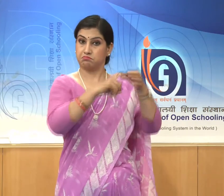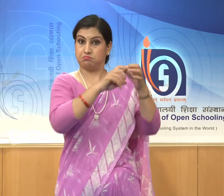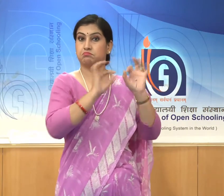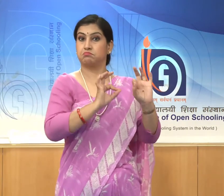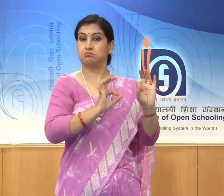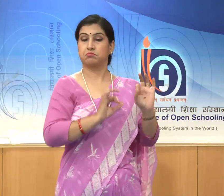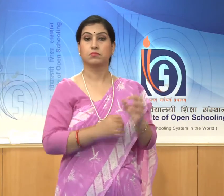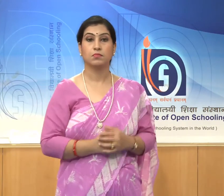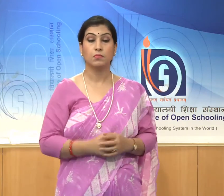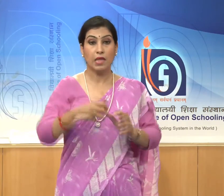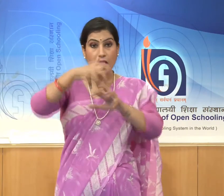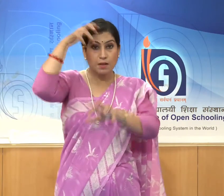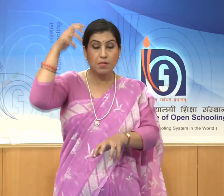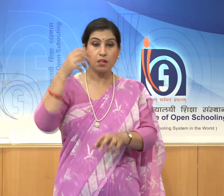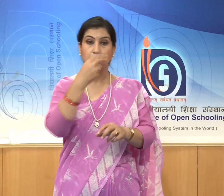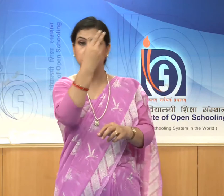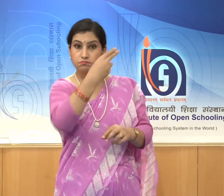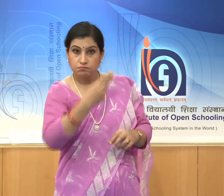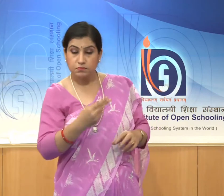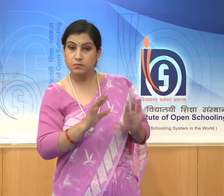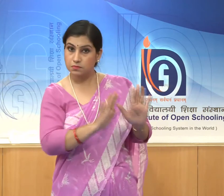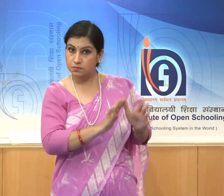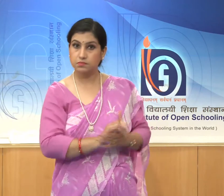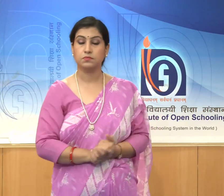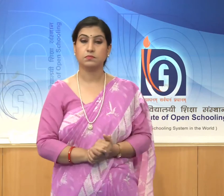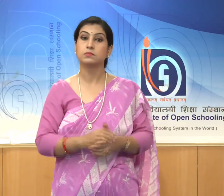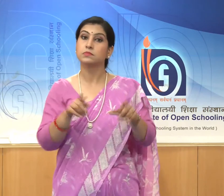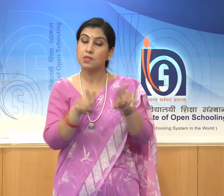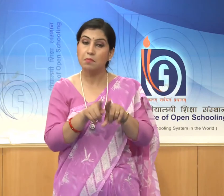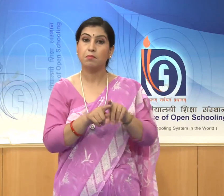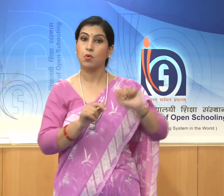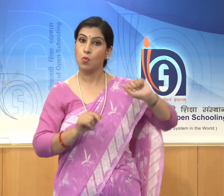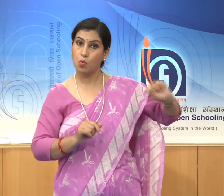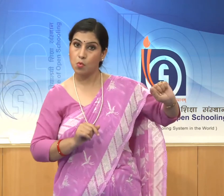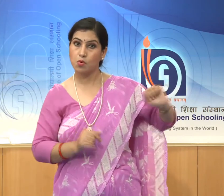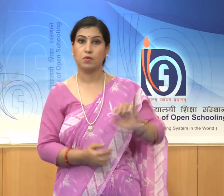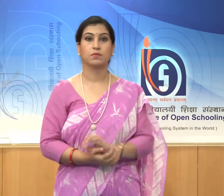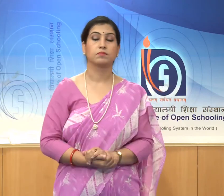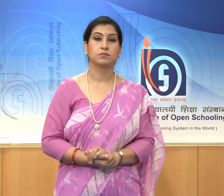The animal figures, the their characterization